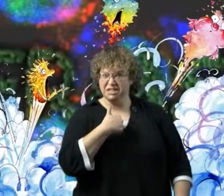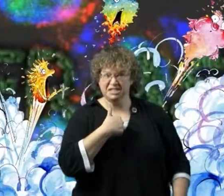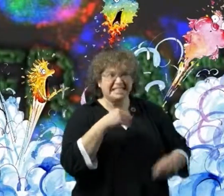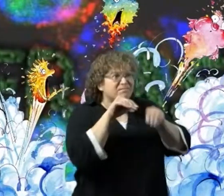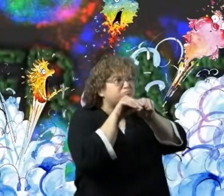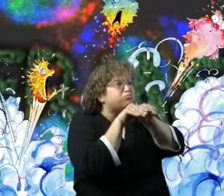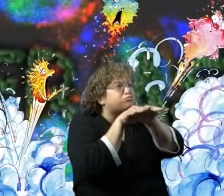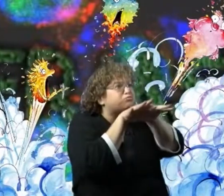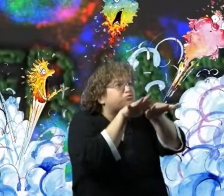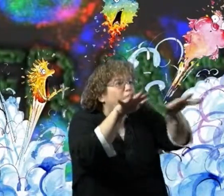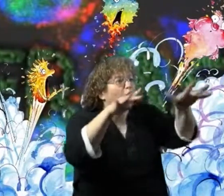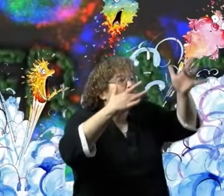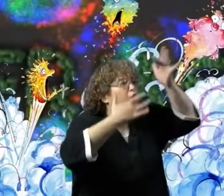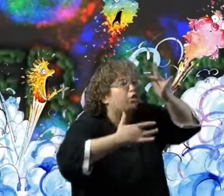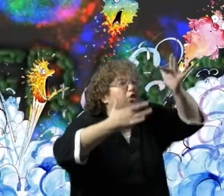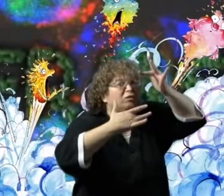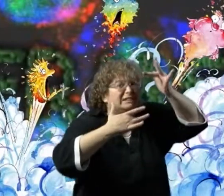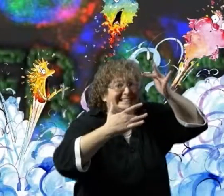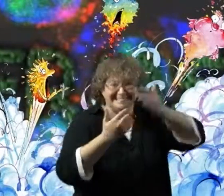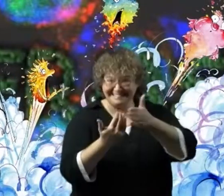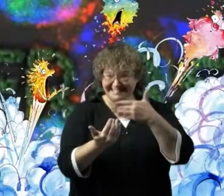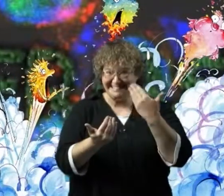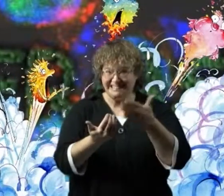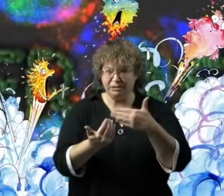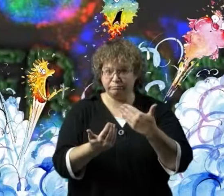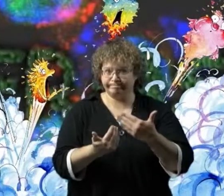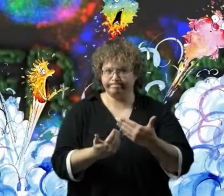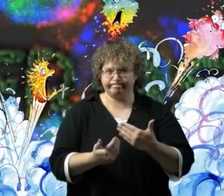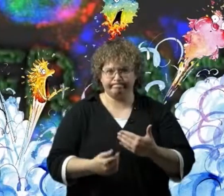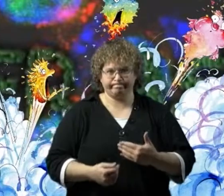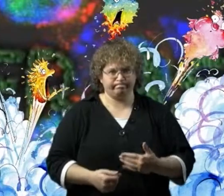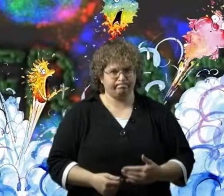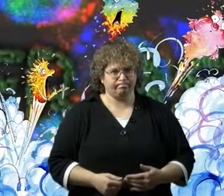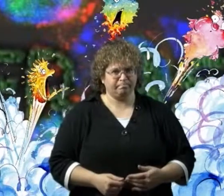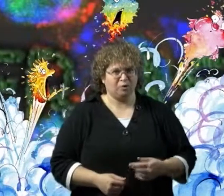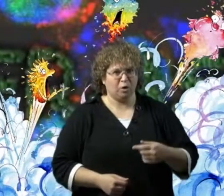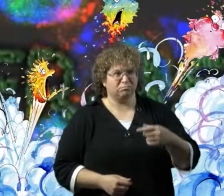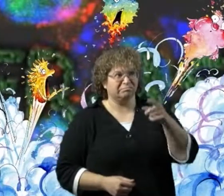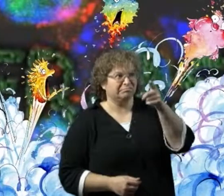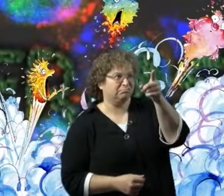It's not always easy to spread disease Germs have lots of enemies